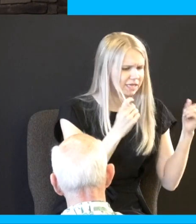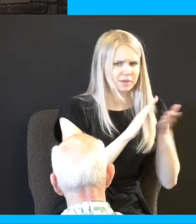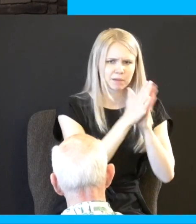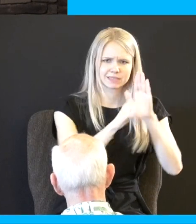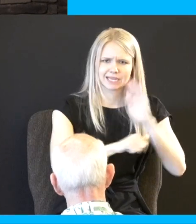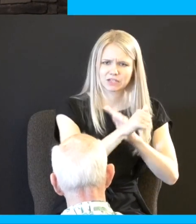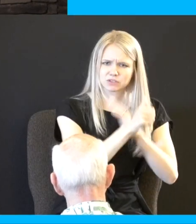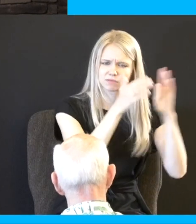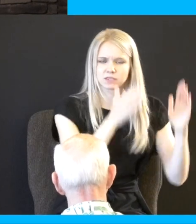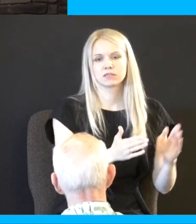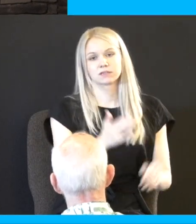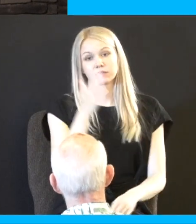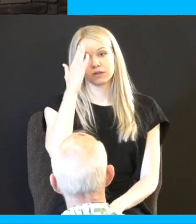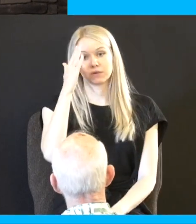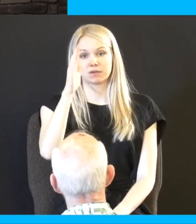you see God's authority in the home are the parents